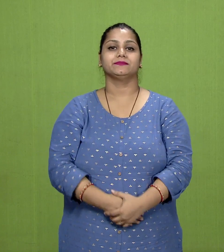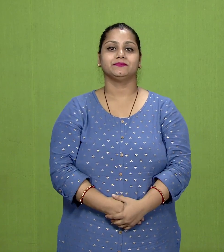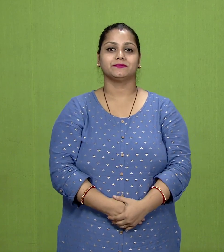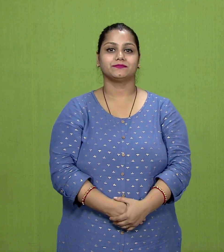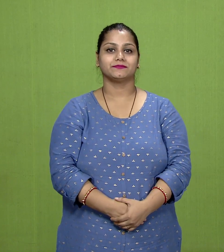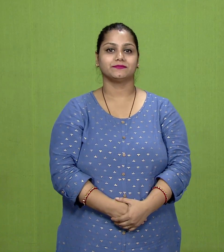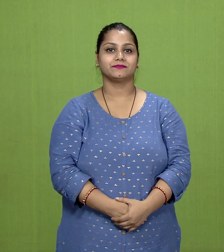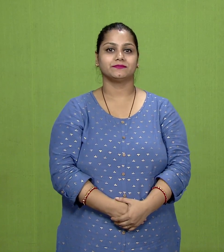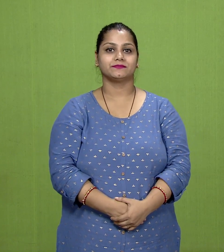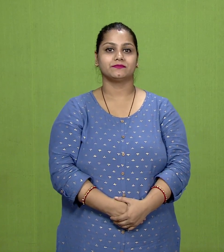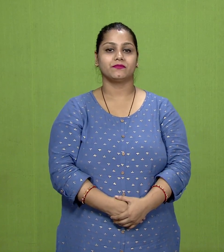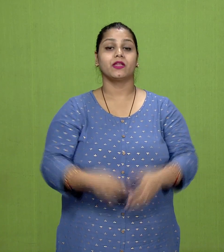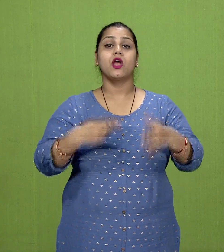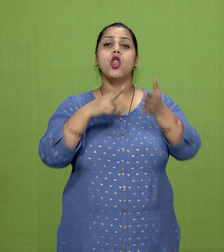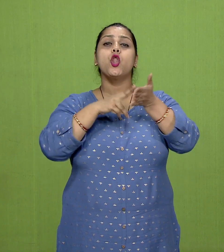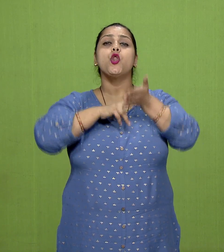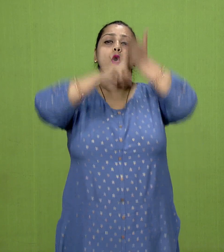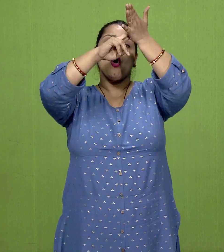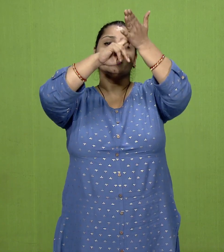in northern and eastern india